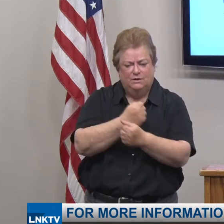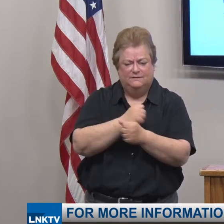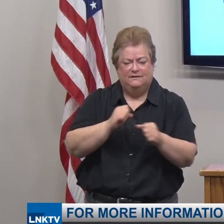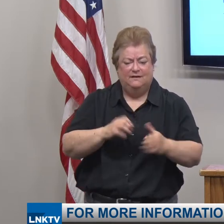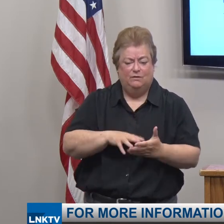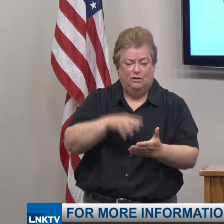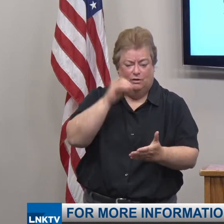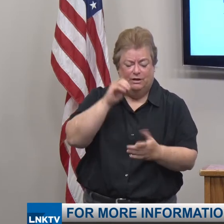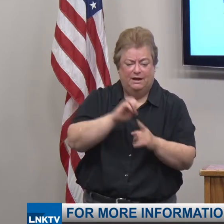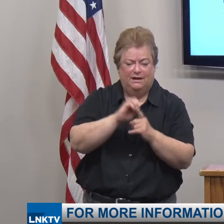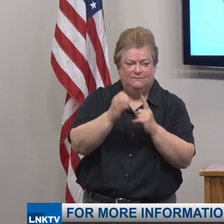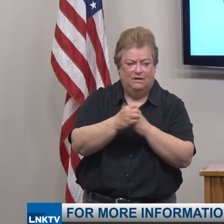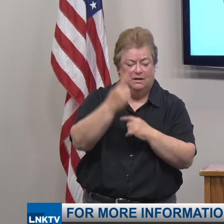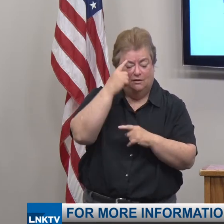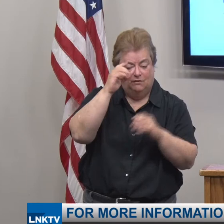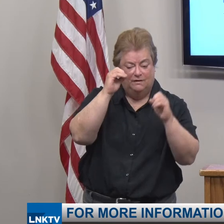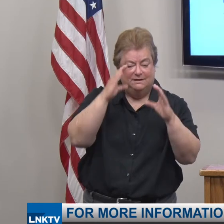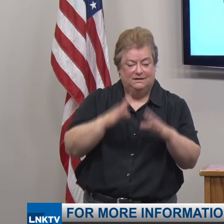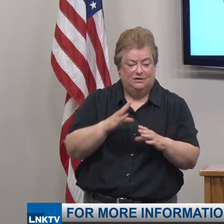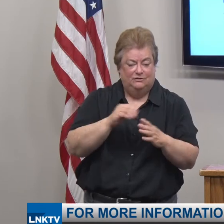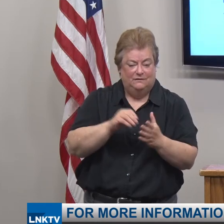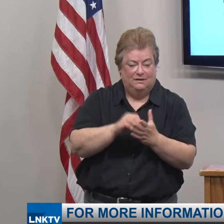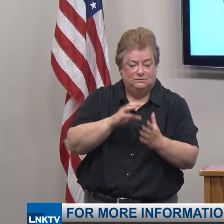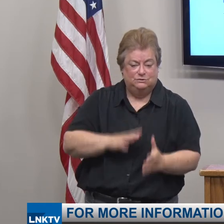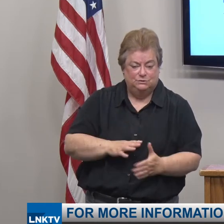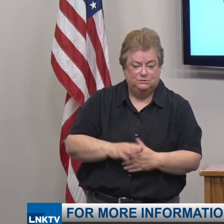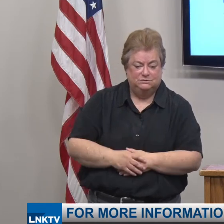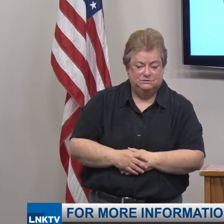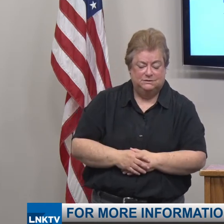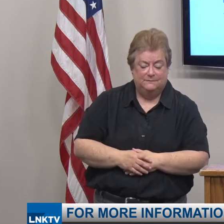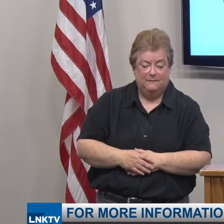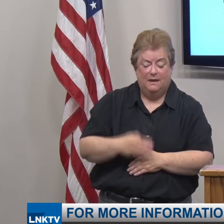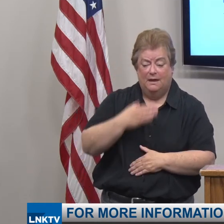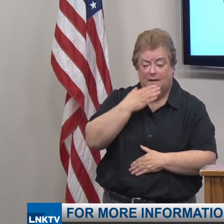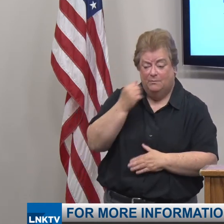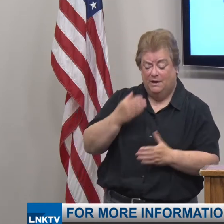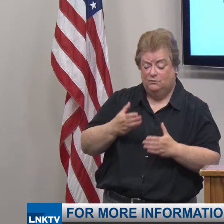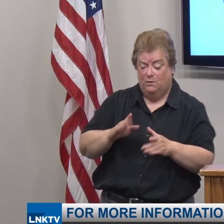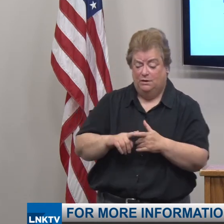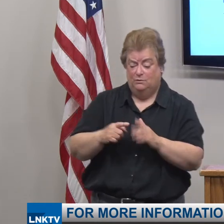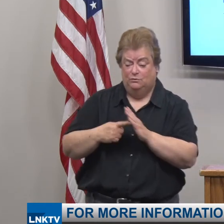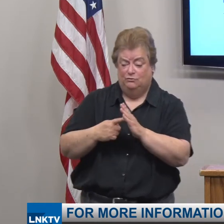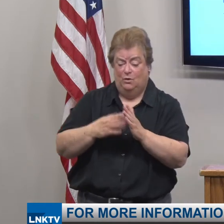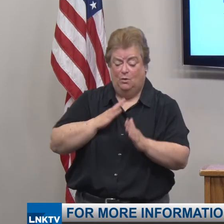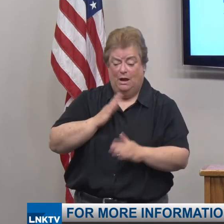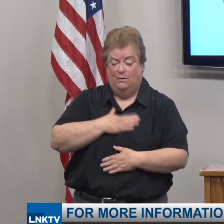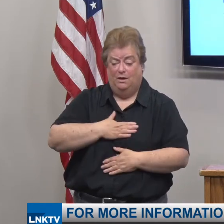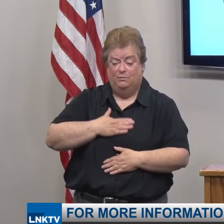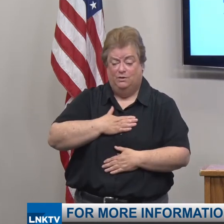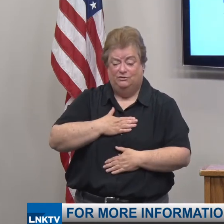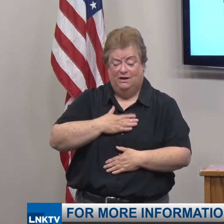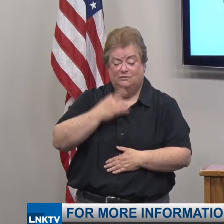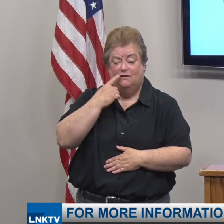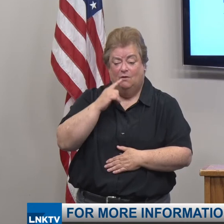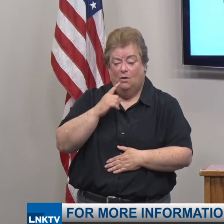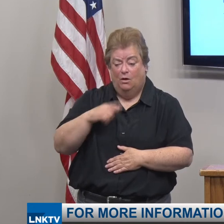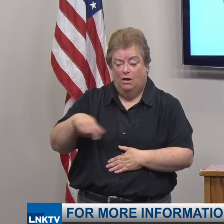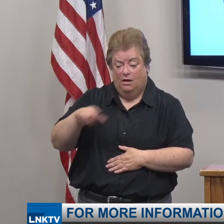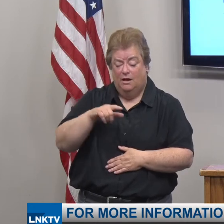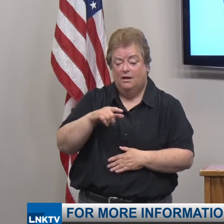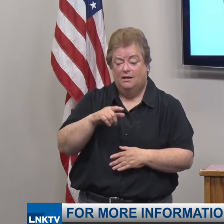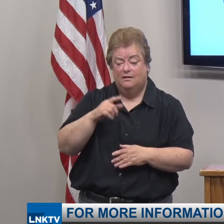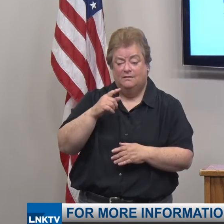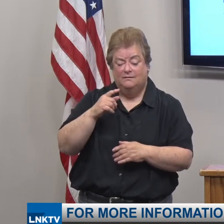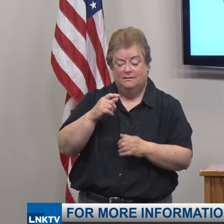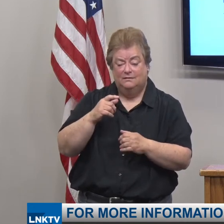environments for teachers and students. The best way to show our appreciation is for each and every one of us to recognize